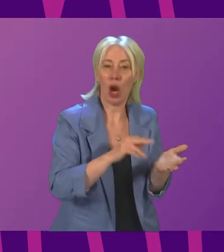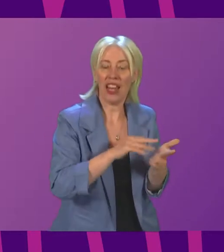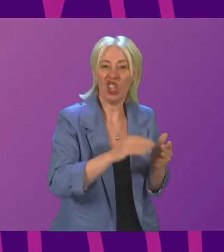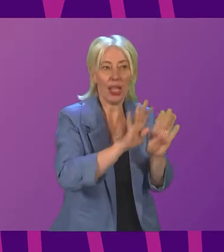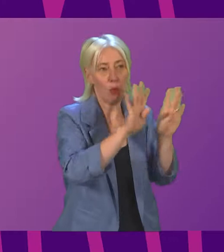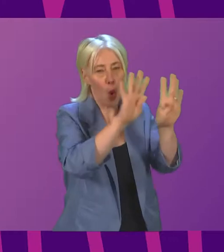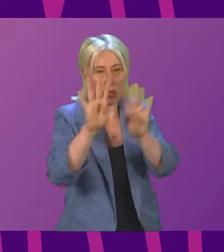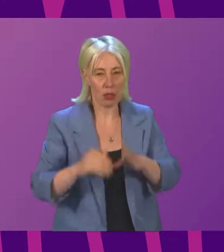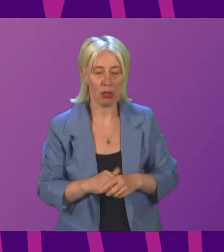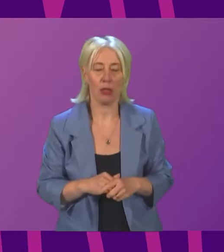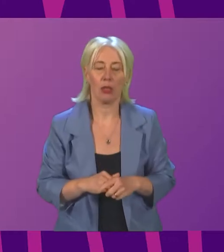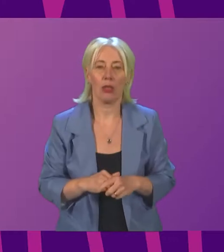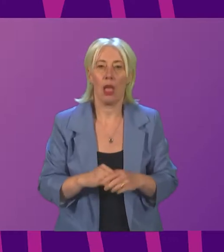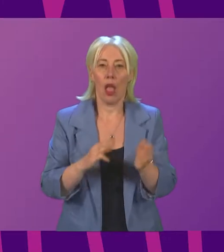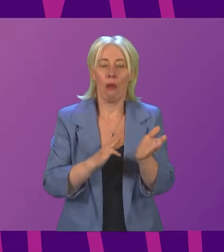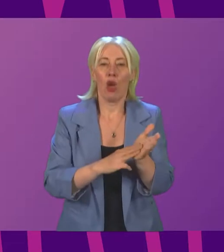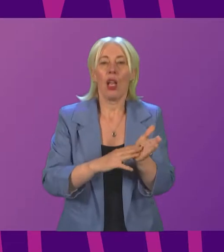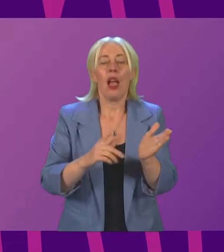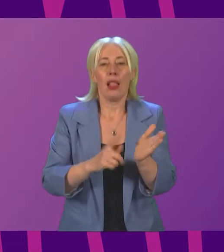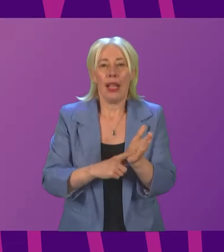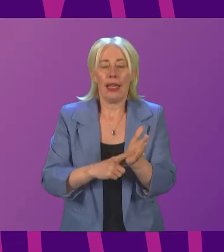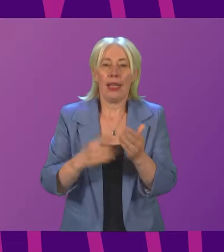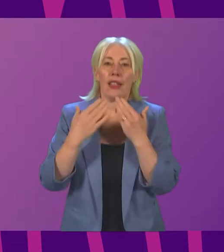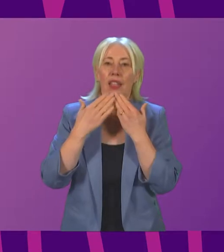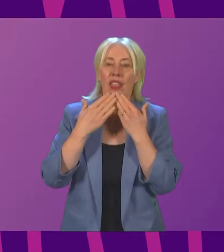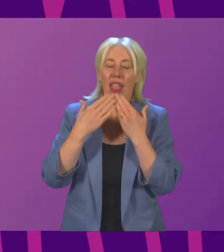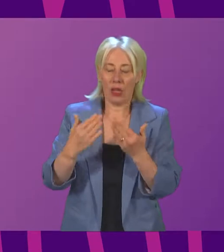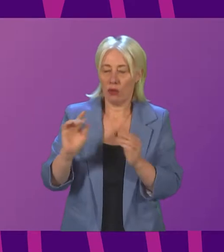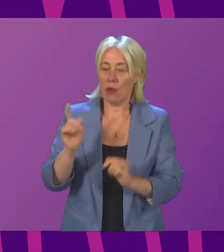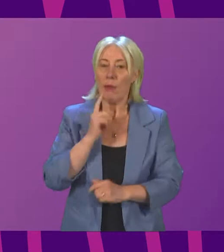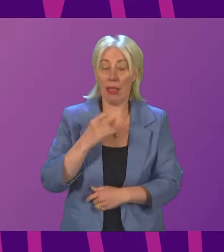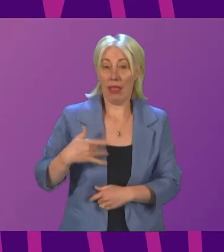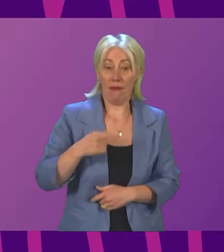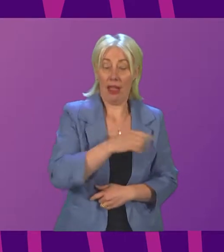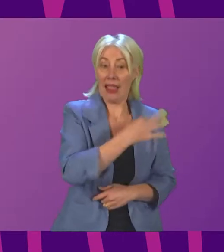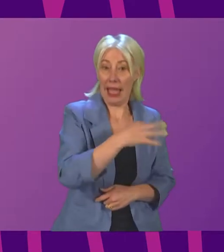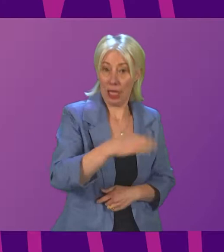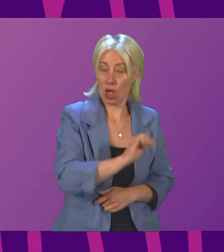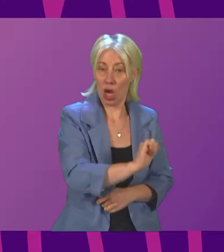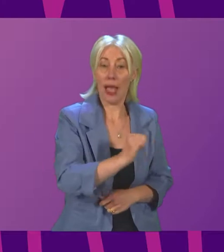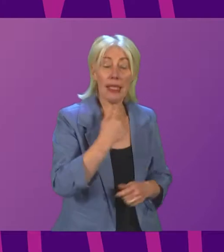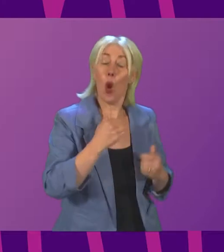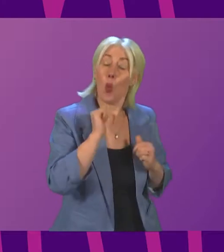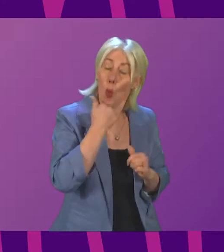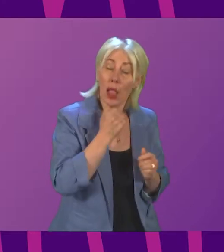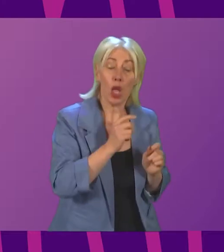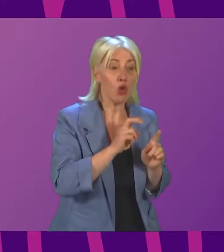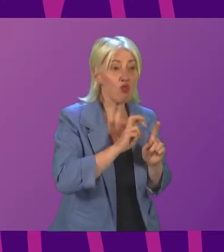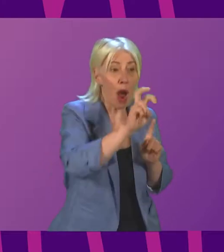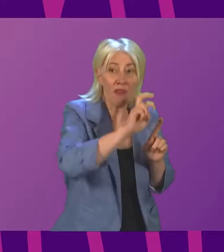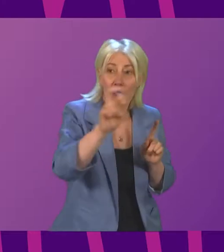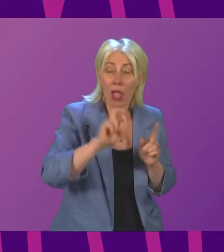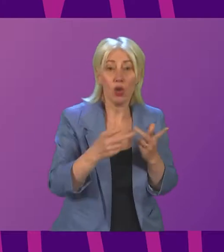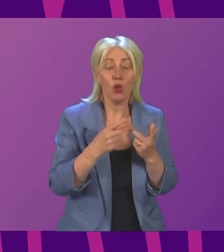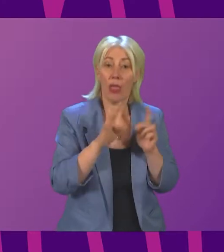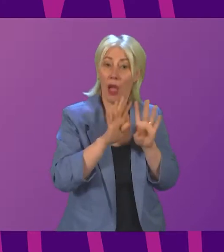Monica Lennon. Thank you, President Officer. Constituents in Lanarkshire have told me that they're willing to travel to other health boards. When